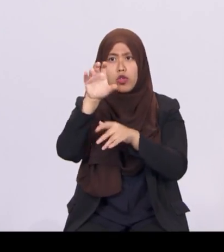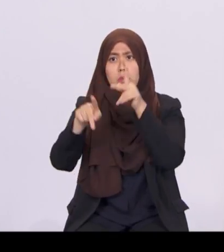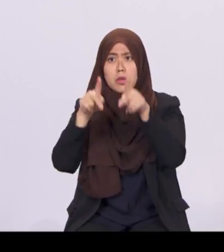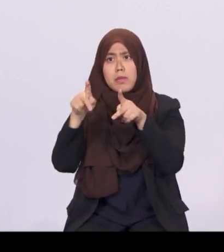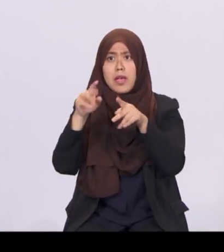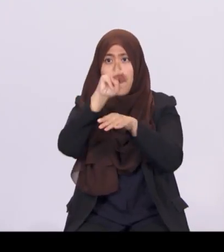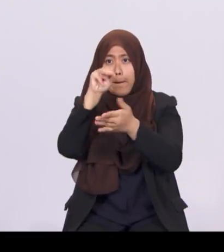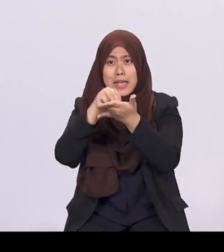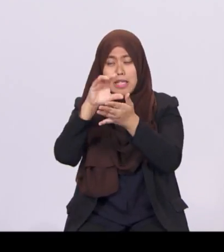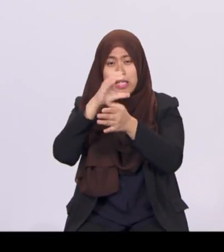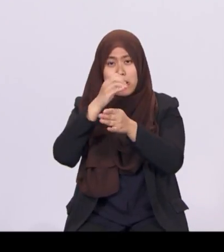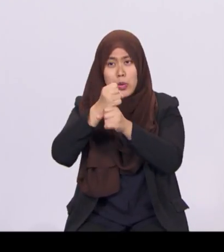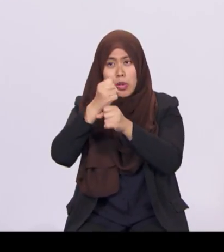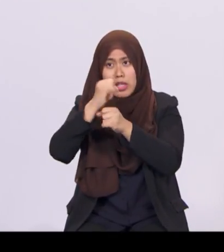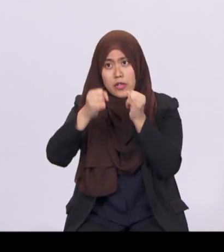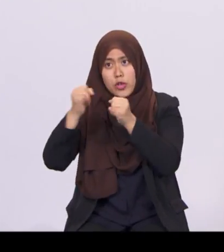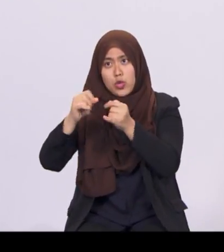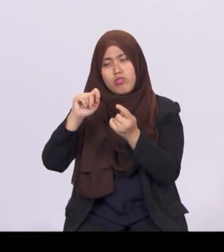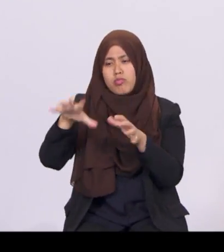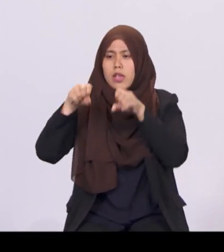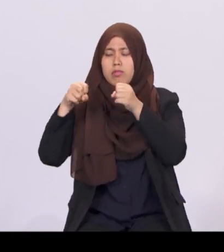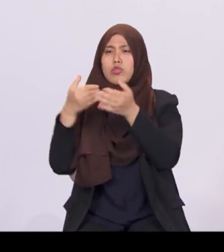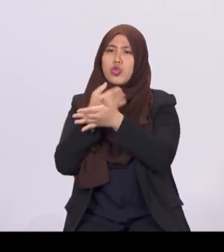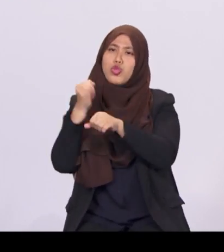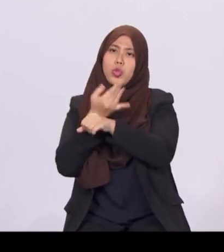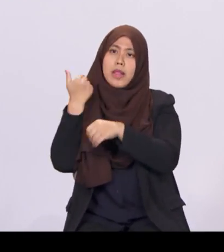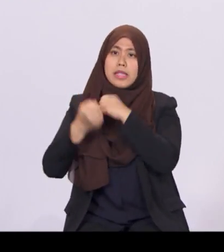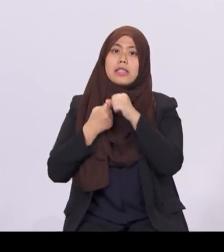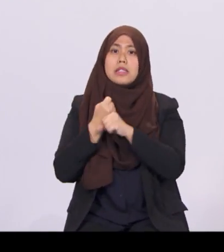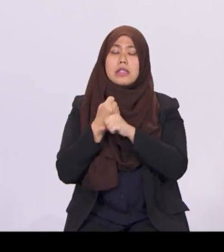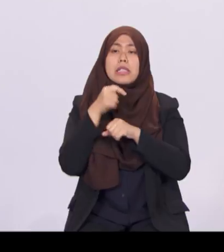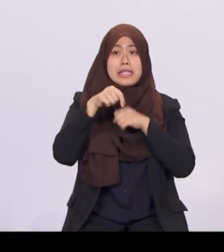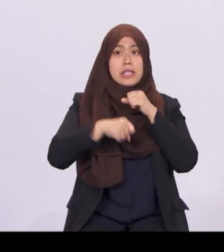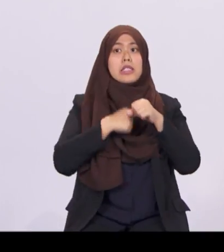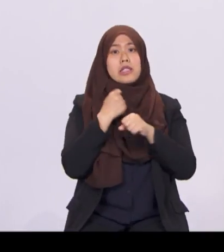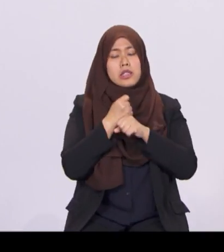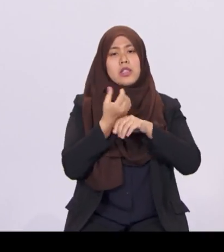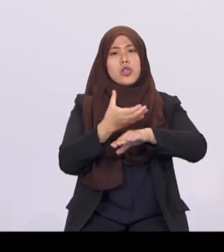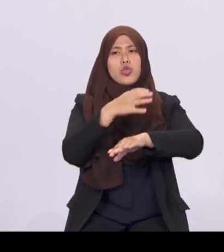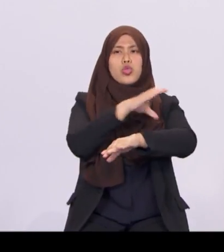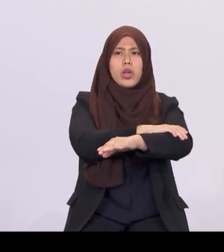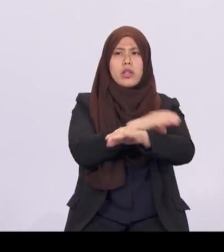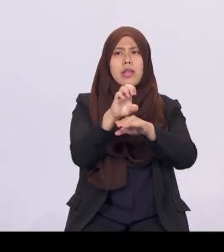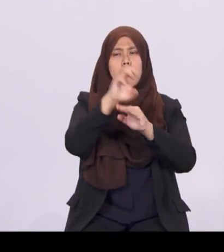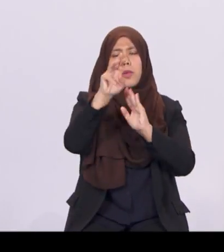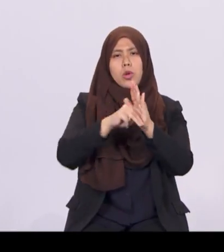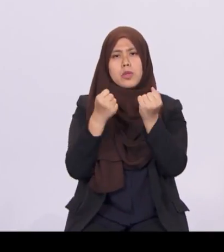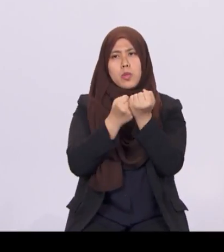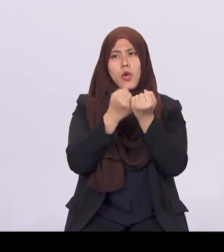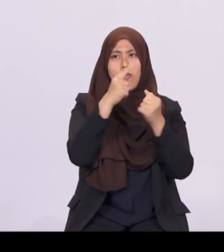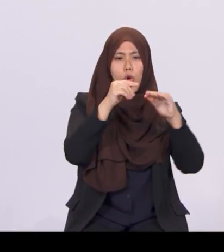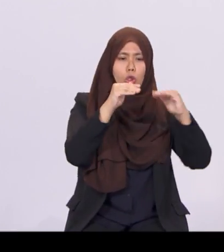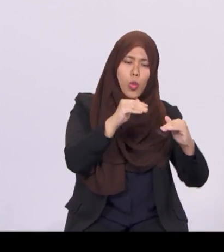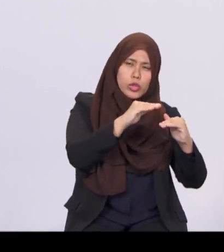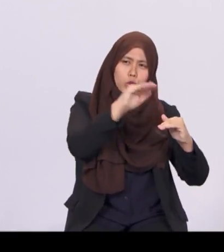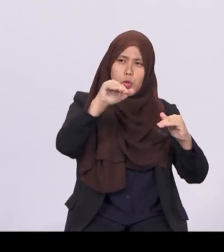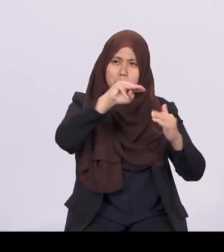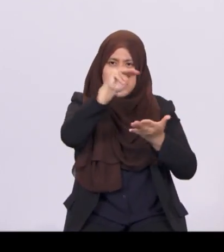This year, we will strengthen employment support for lower to middle-income workers in various ways. This includes